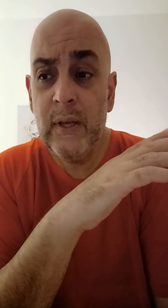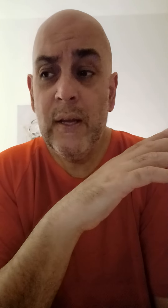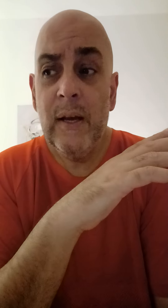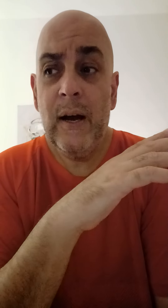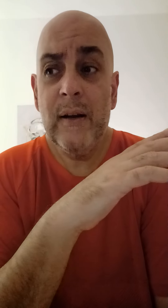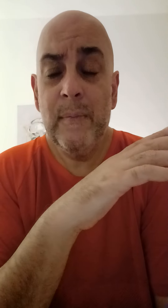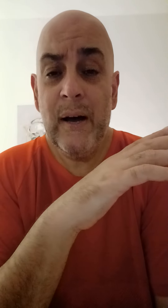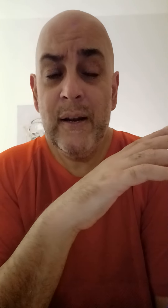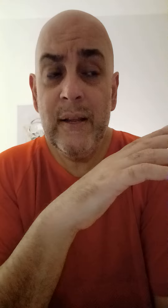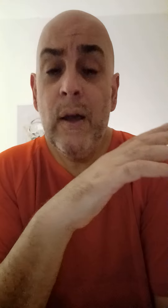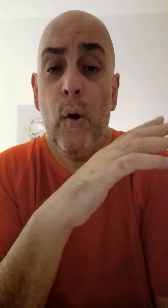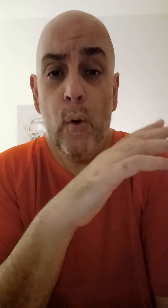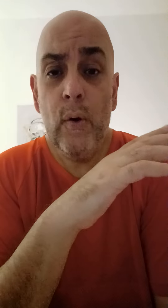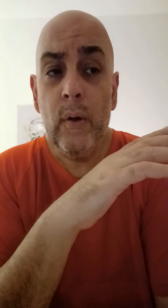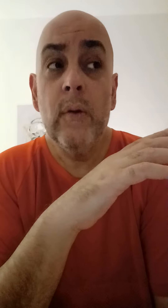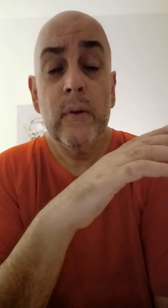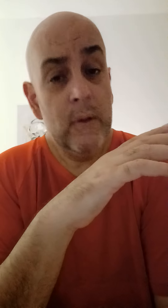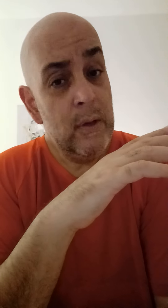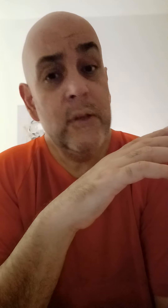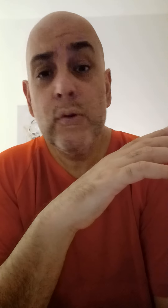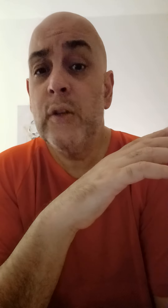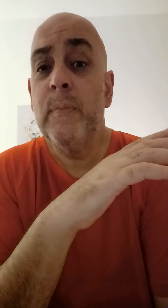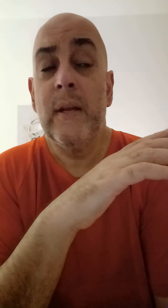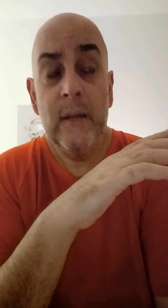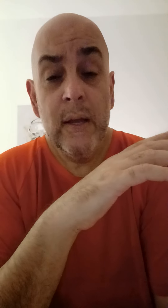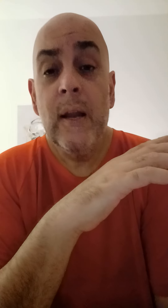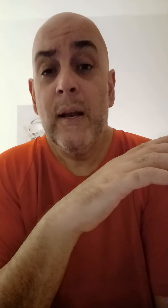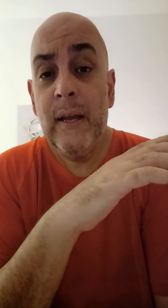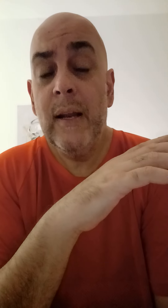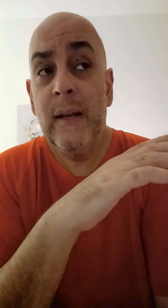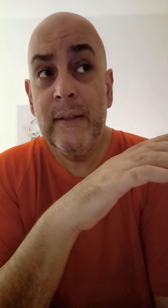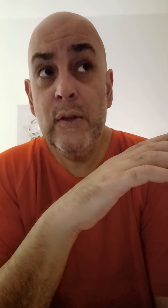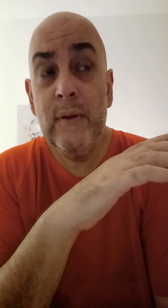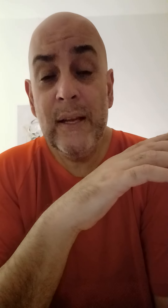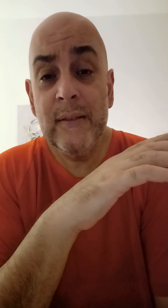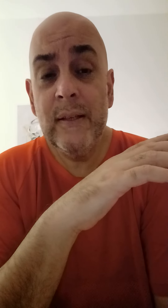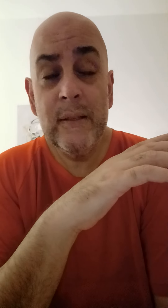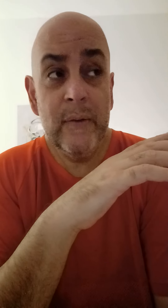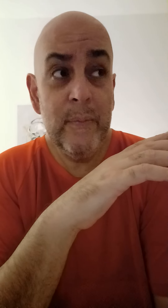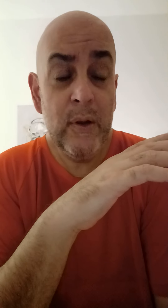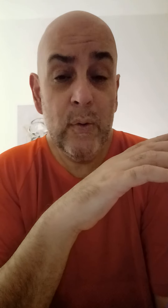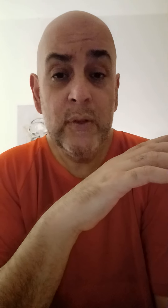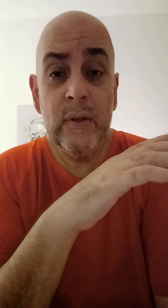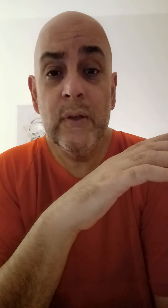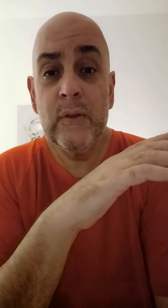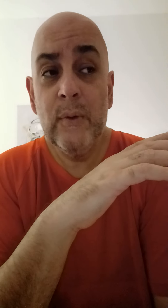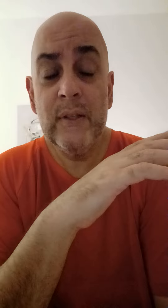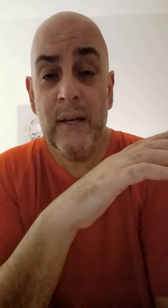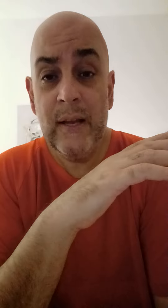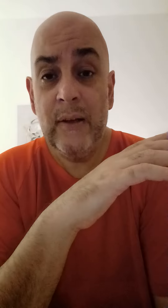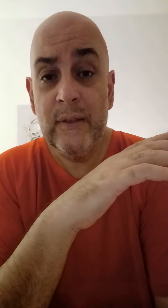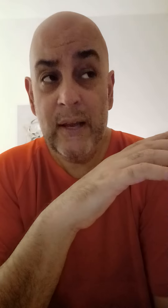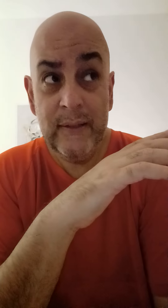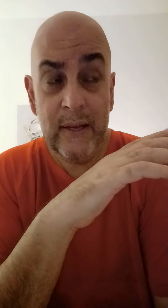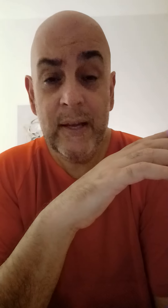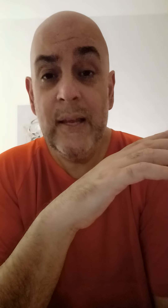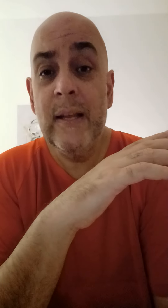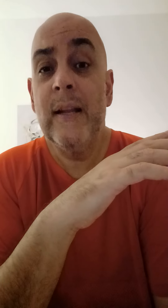on commodity, oil. Trust me, let the United States government go into the Suez Canal and take a hit at